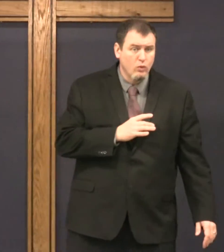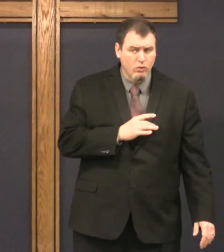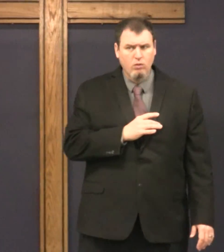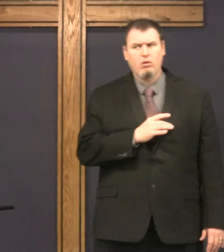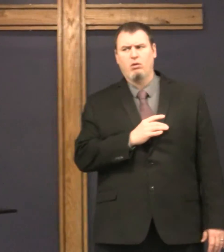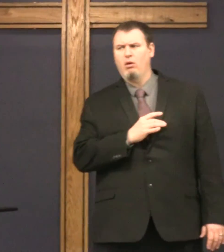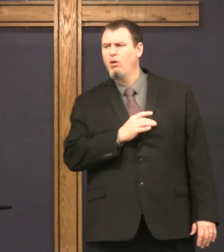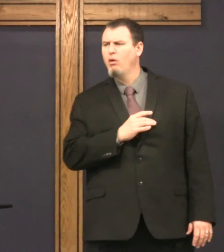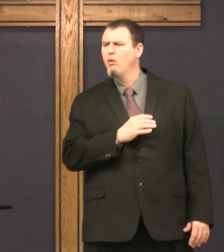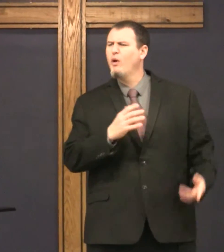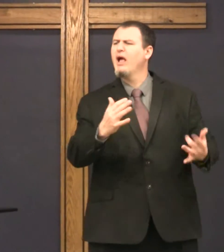go.